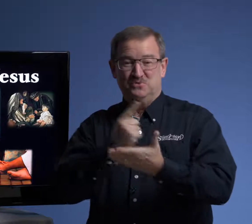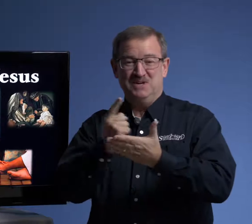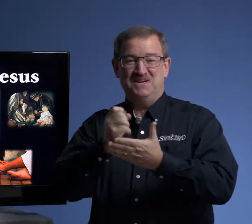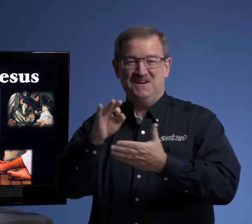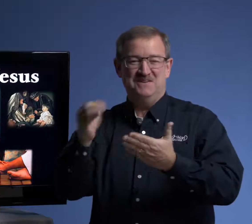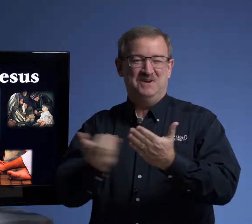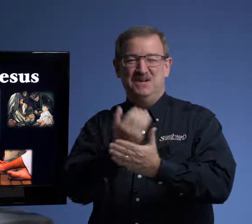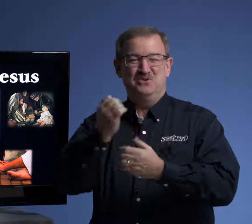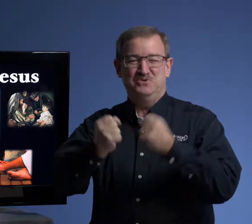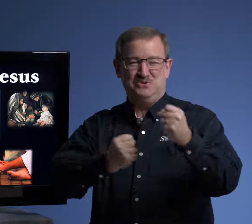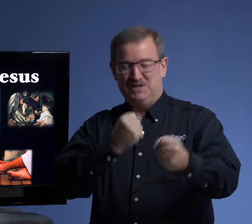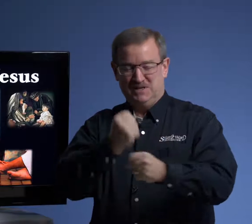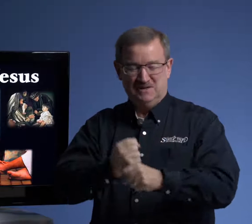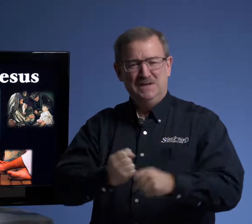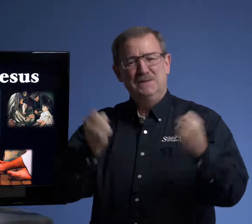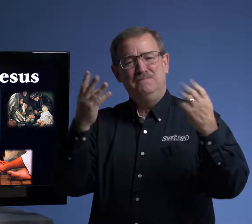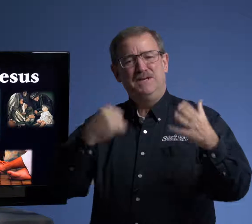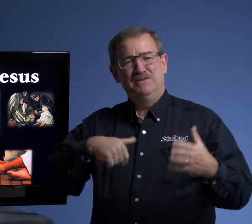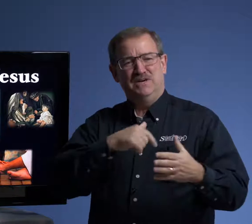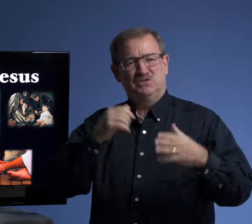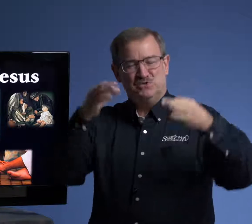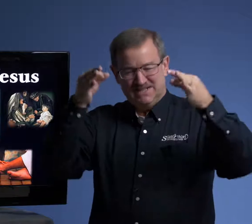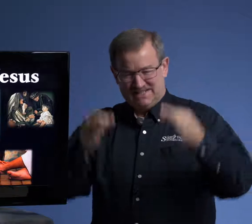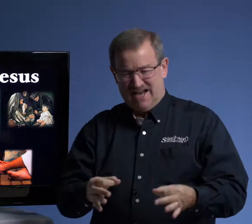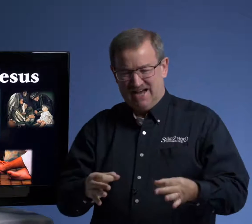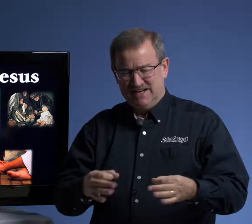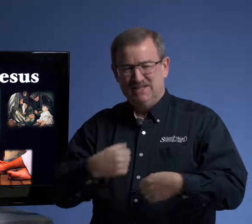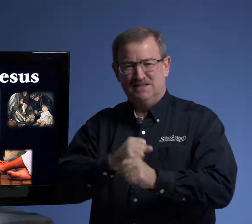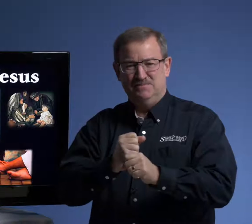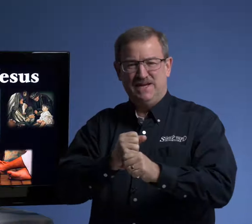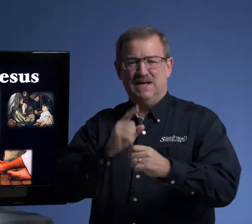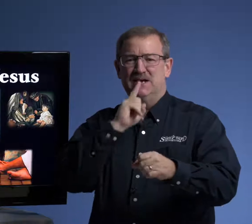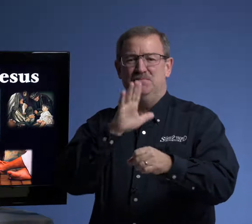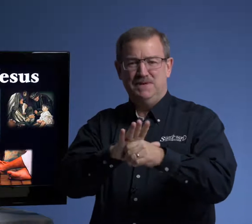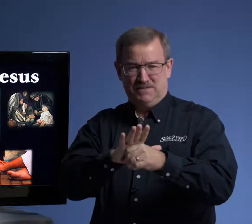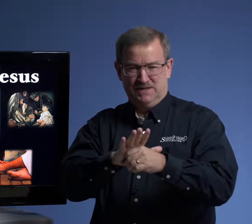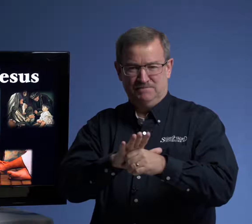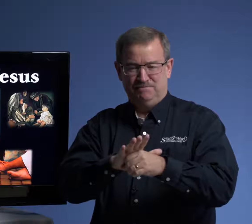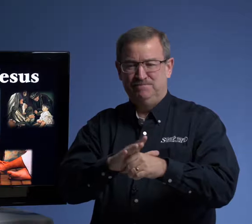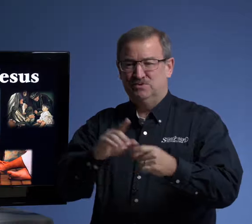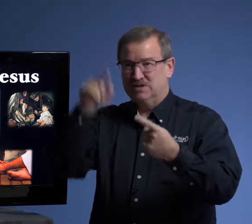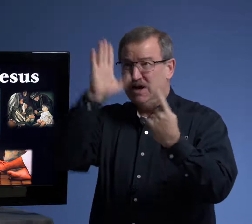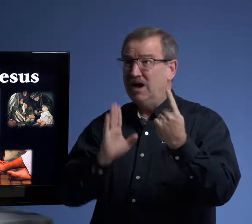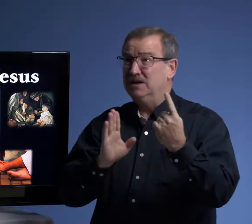week of a new year. Many of us will decide to make a commitment to God